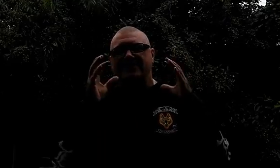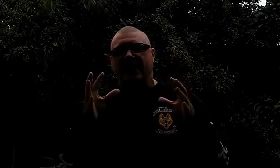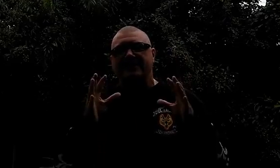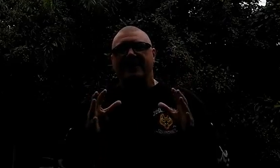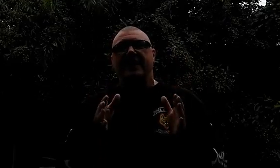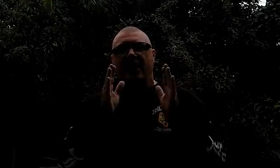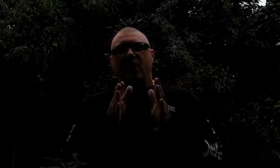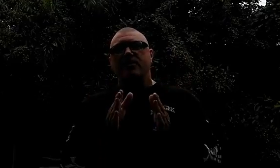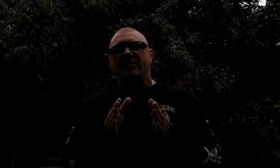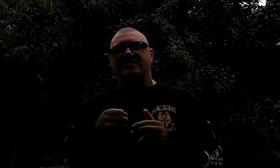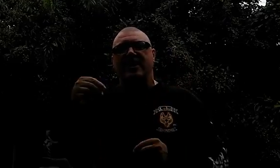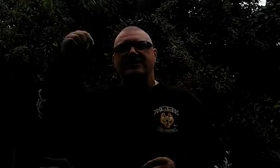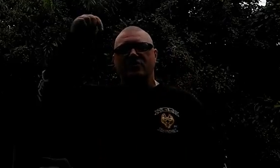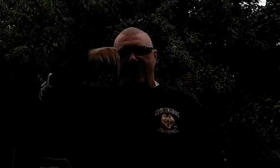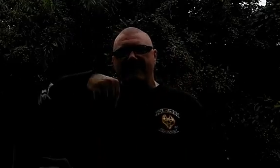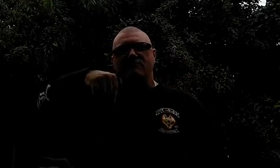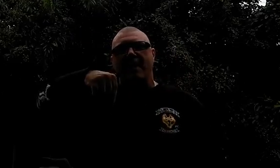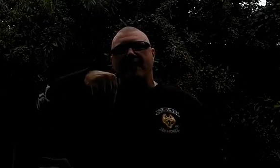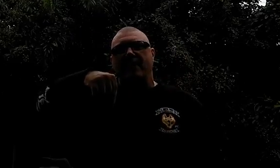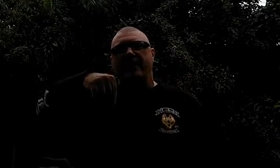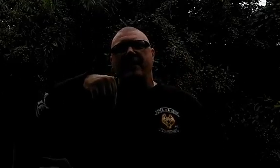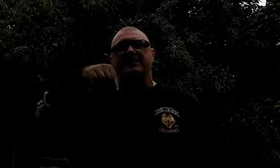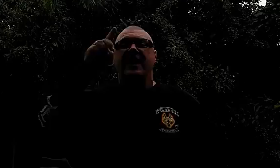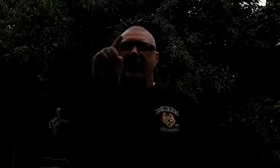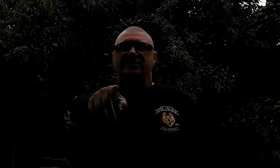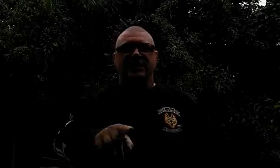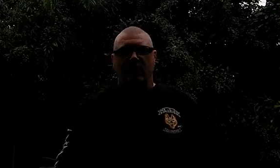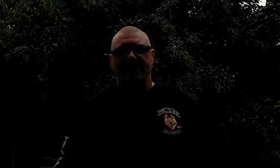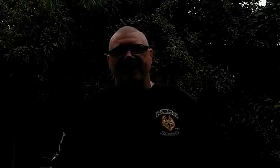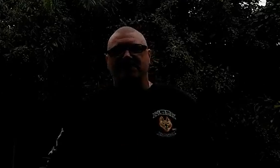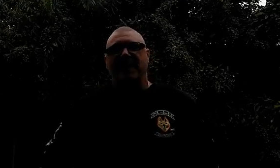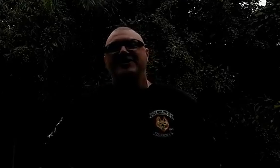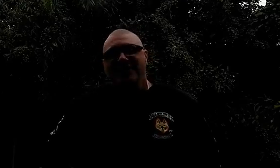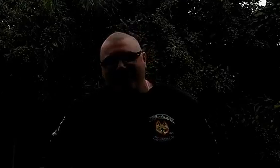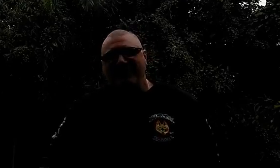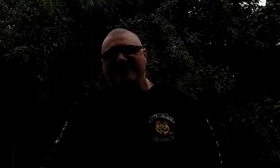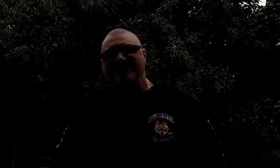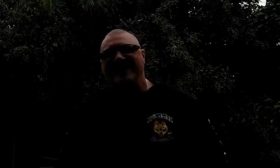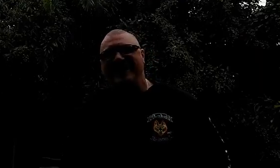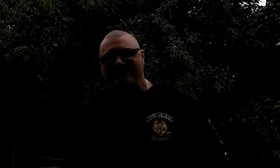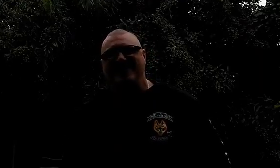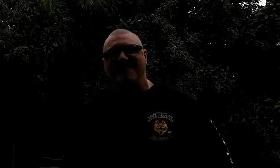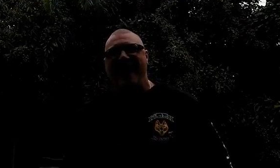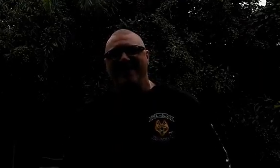excited. I hope you're excited. Grab it right below, guys, and I'll see you on the next page. Thanks for listening. Gaz Cooper out.